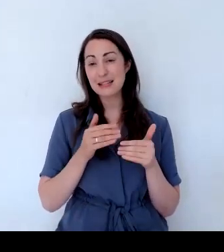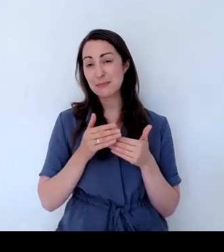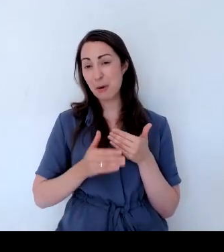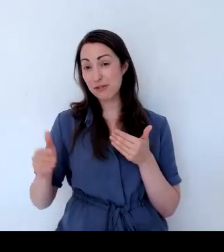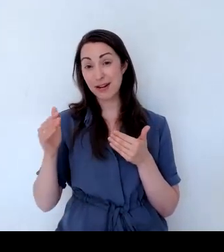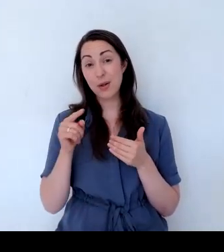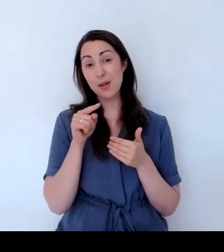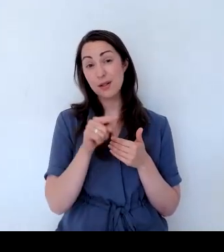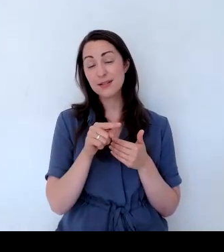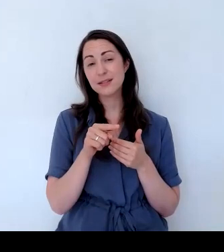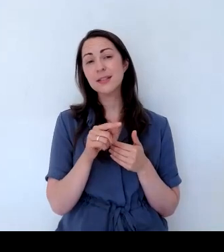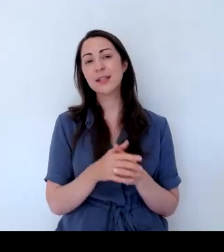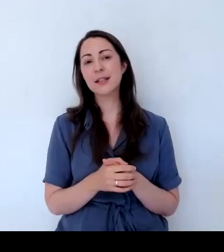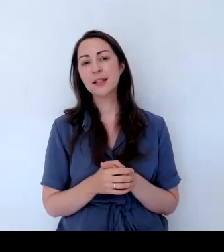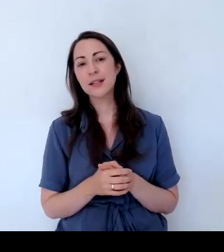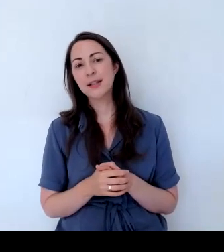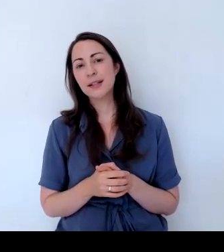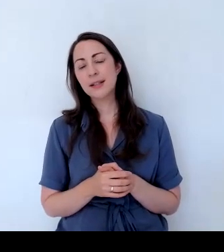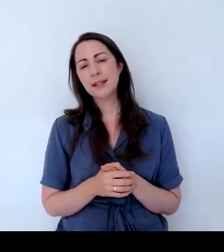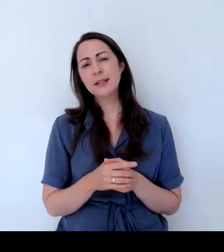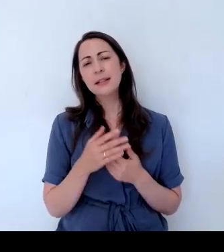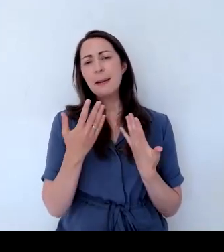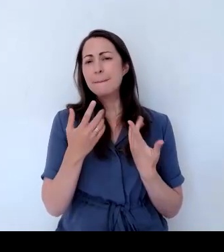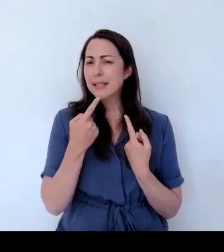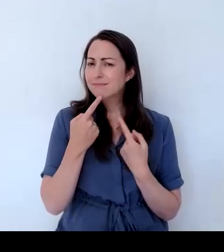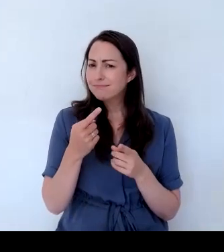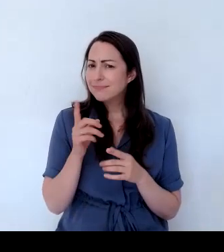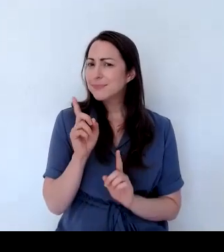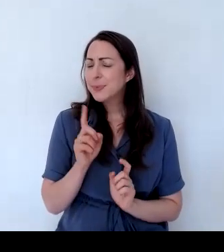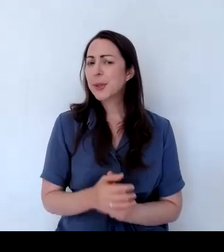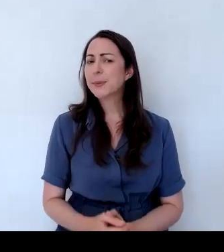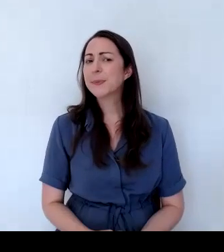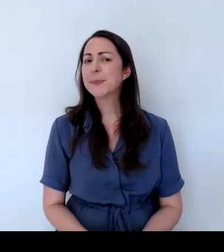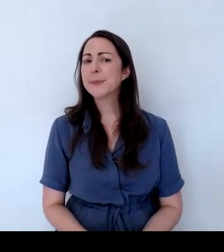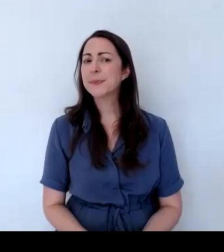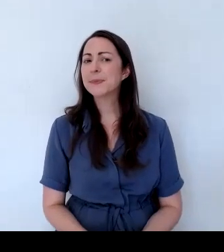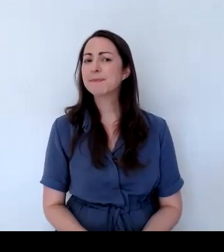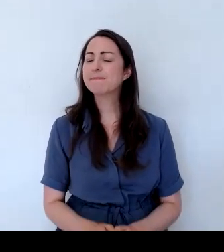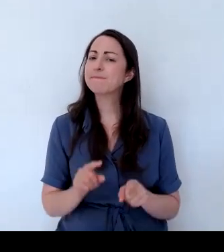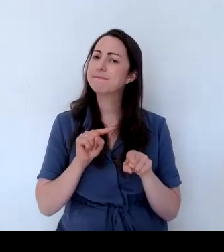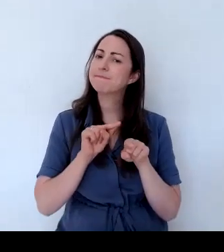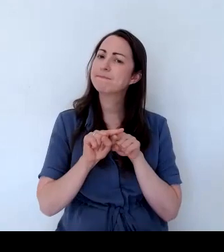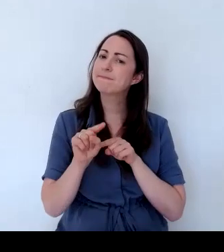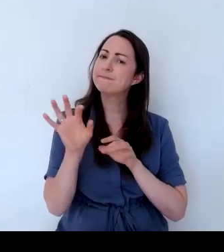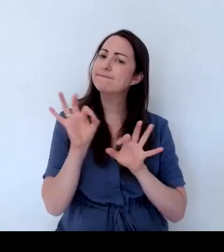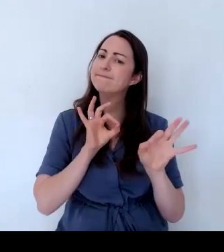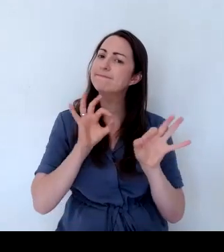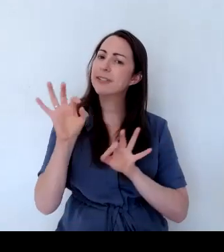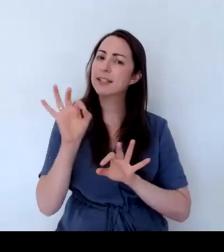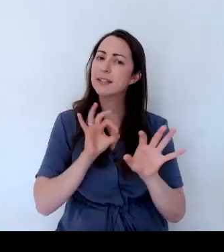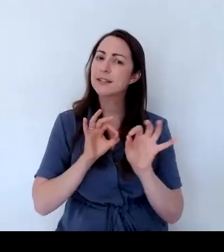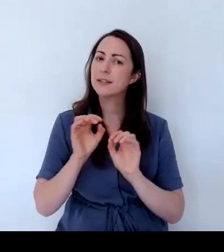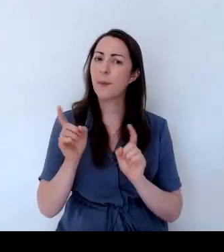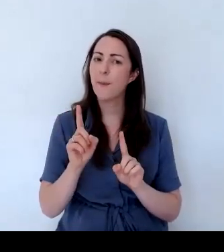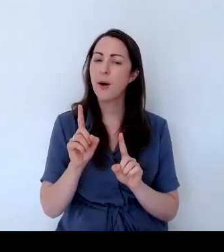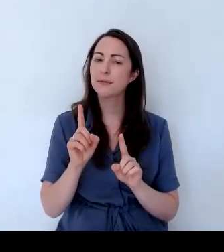And I said earlier, didn't I? Try and choose plants which